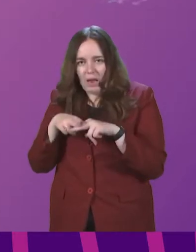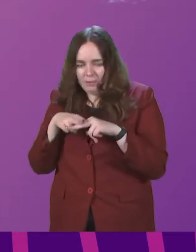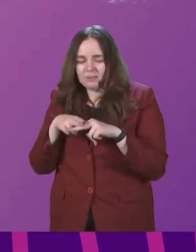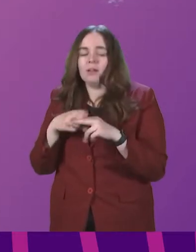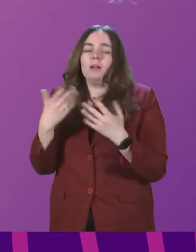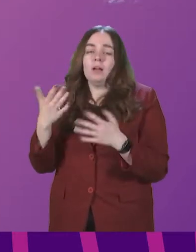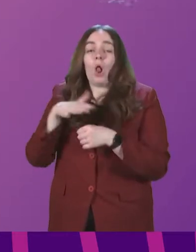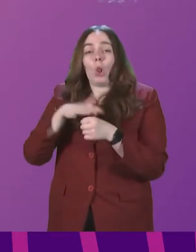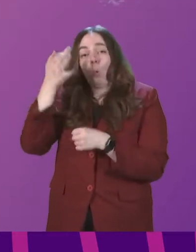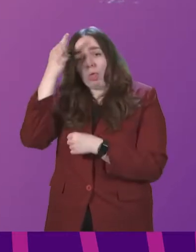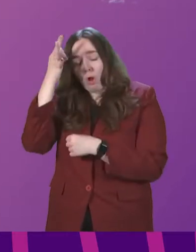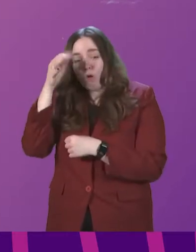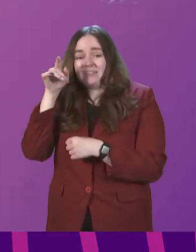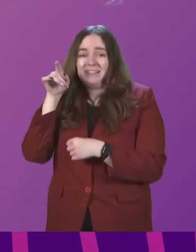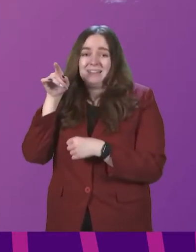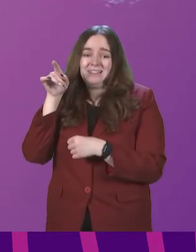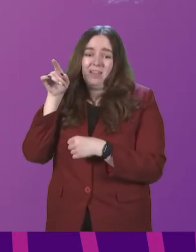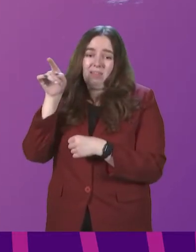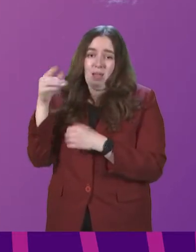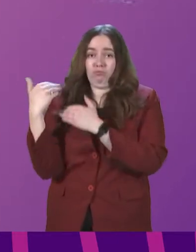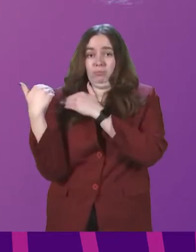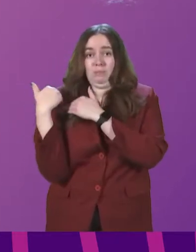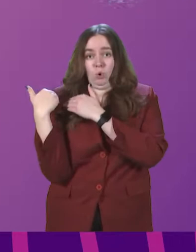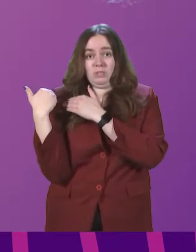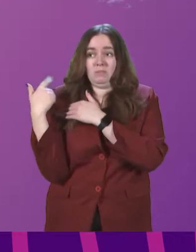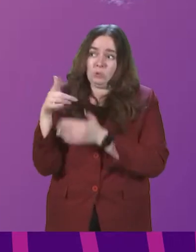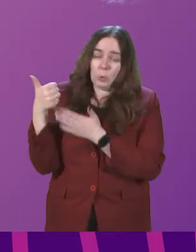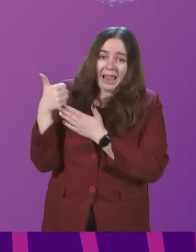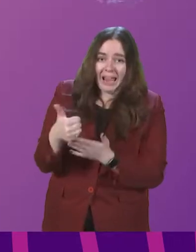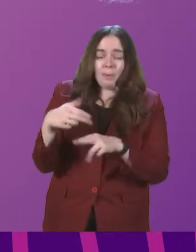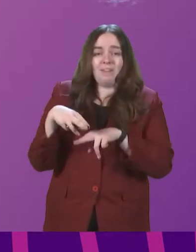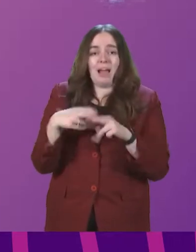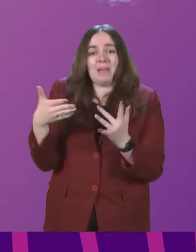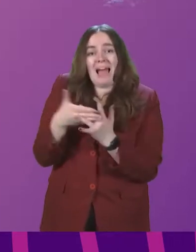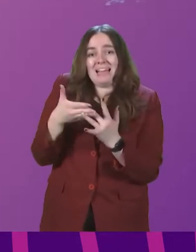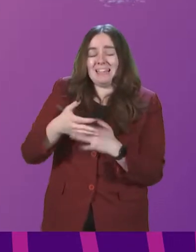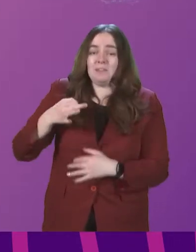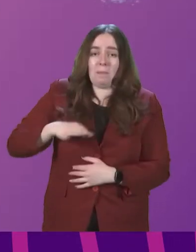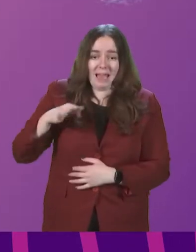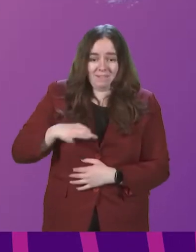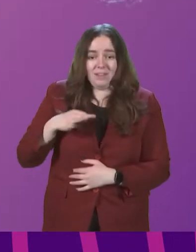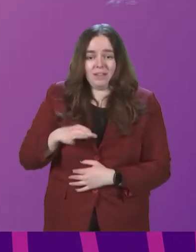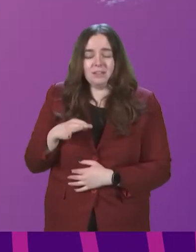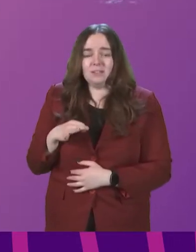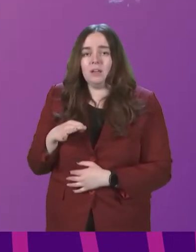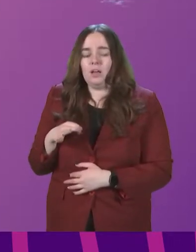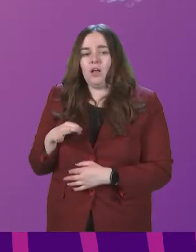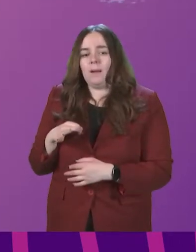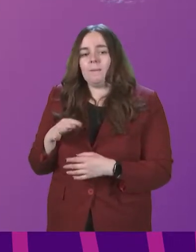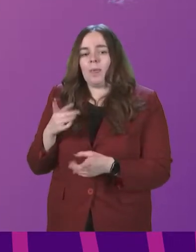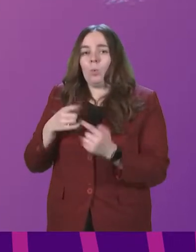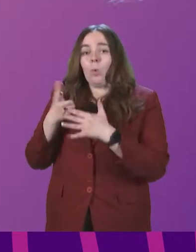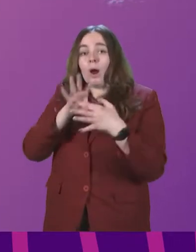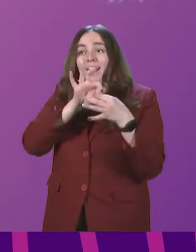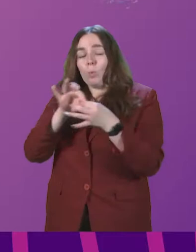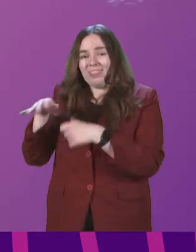authorities, which are corporate parents, are responsible for helping families access this benefit. And we are working with